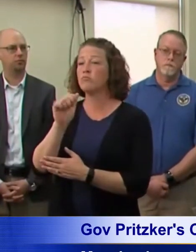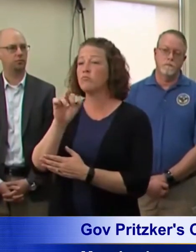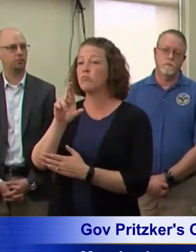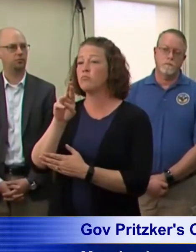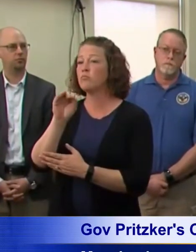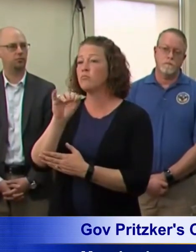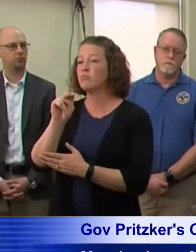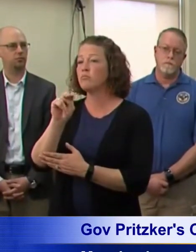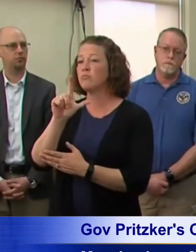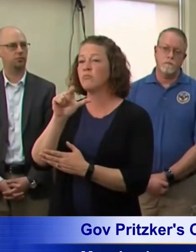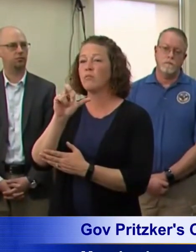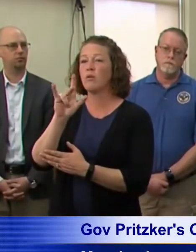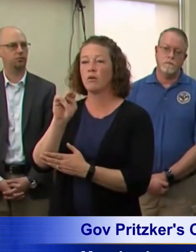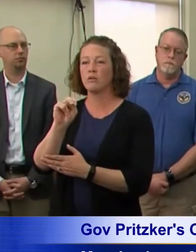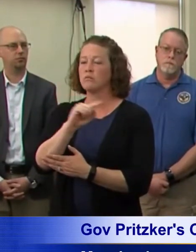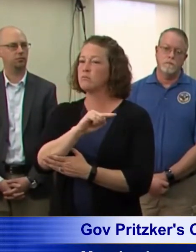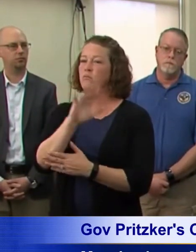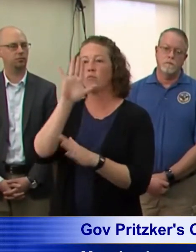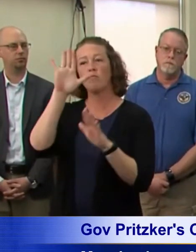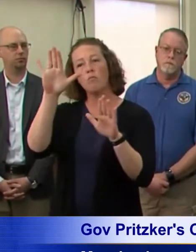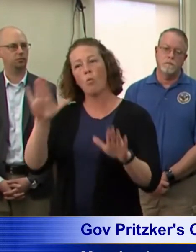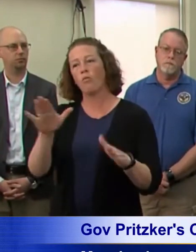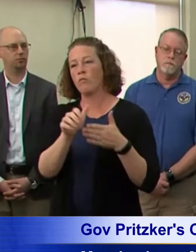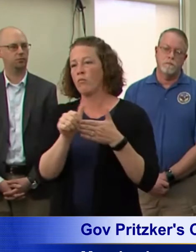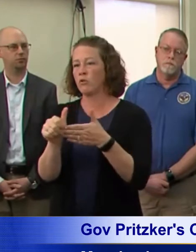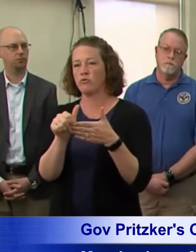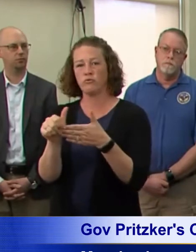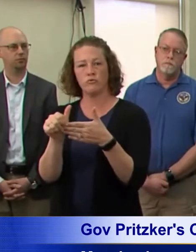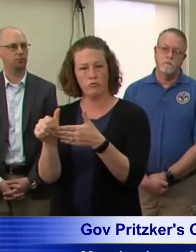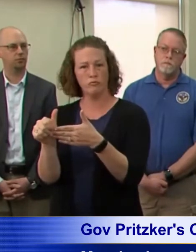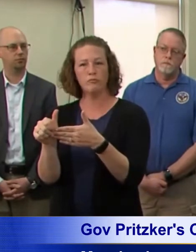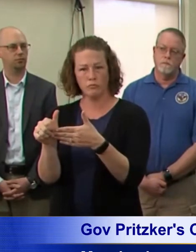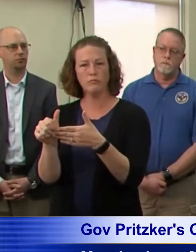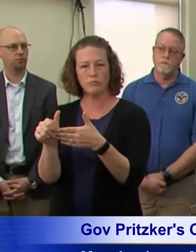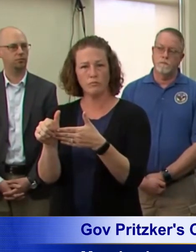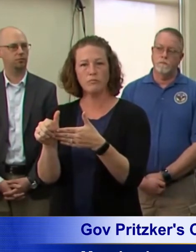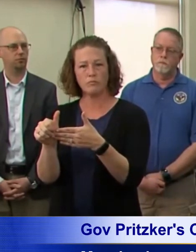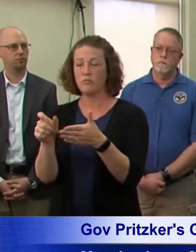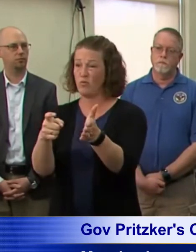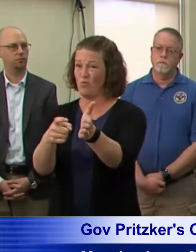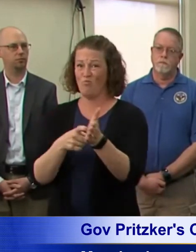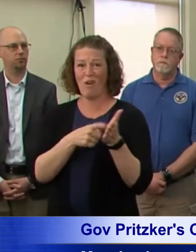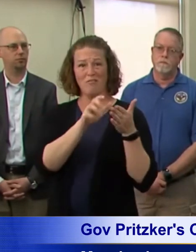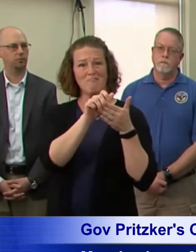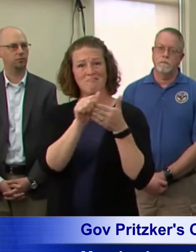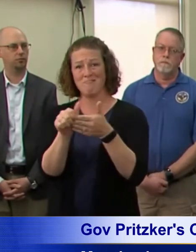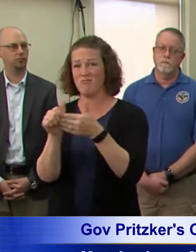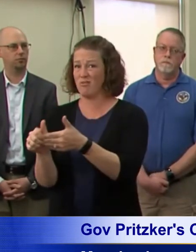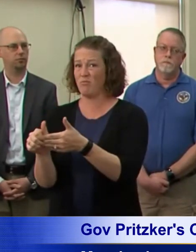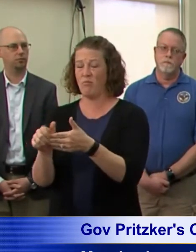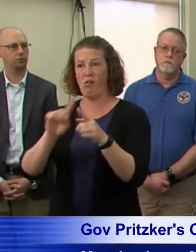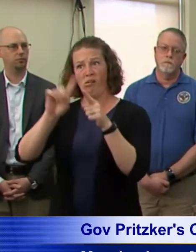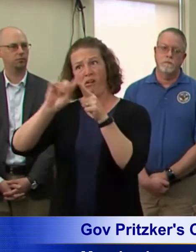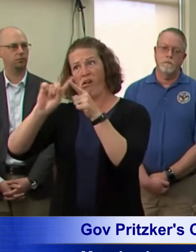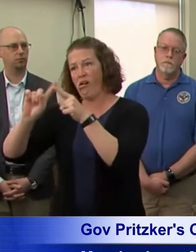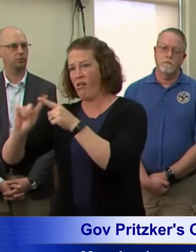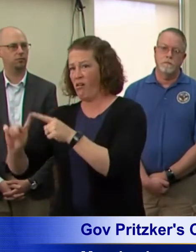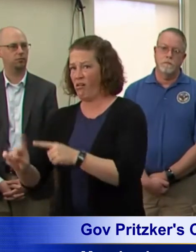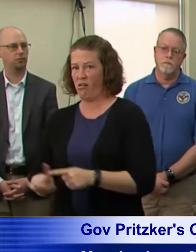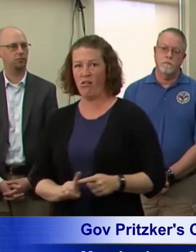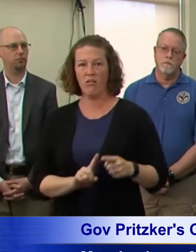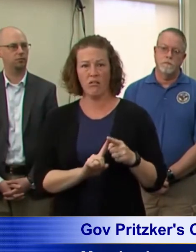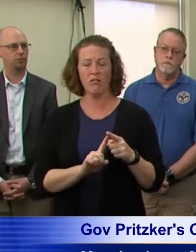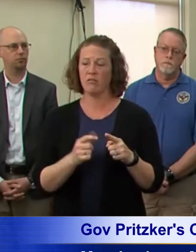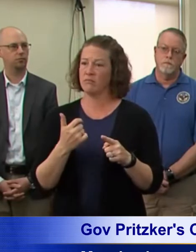your leadership. It takes leadership at all levels for us to manage through this challenge and I am extraordinarily